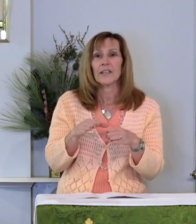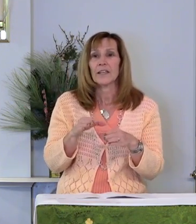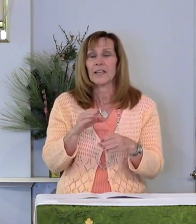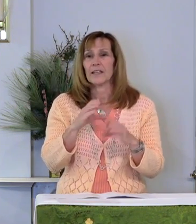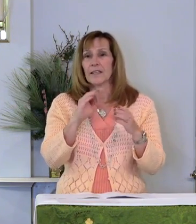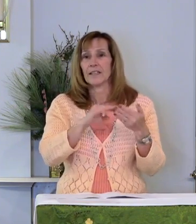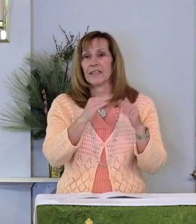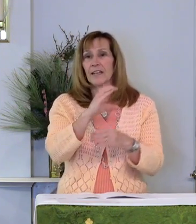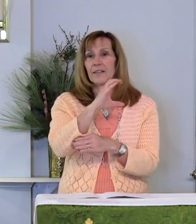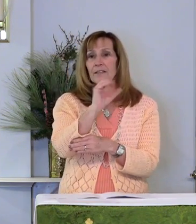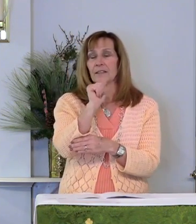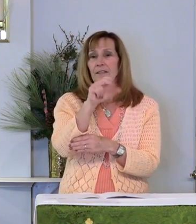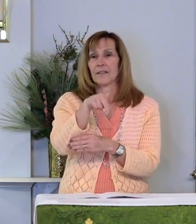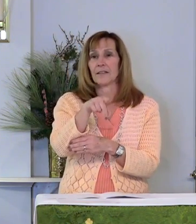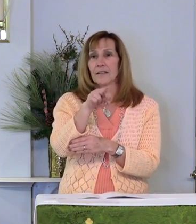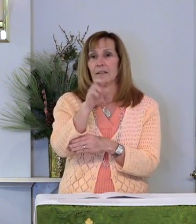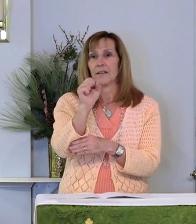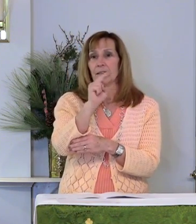Capernaum.